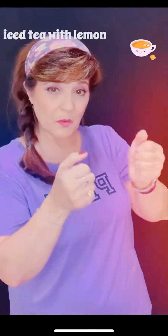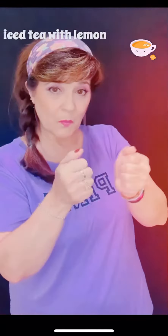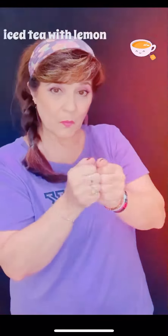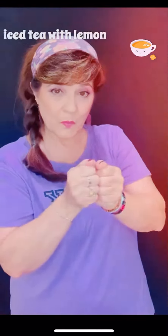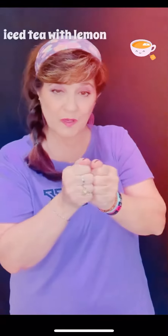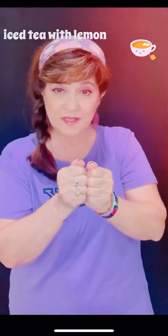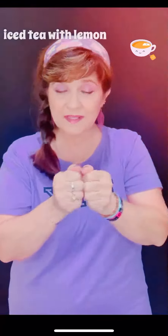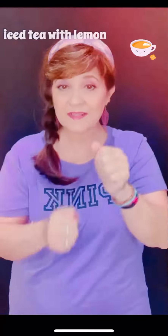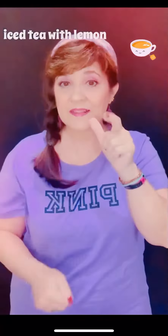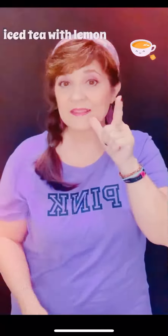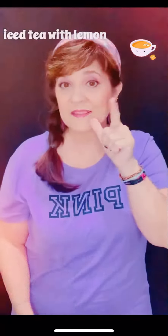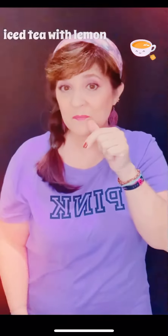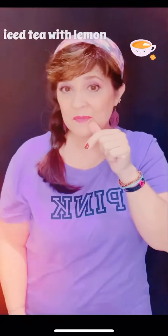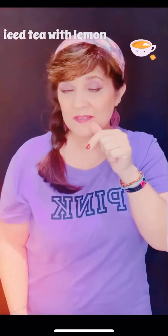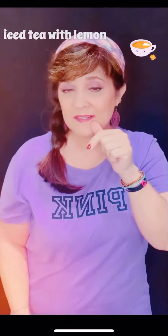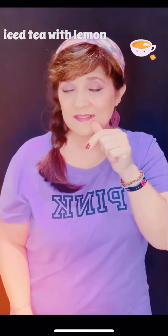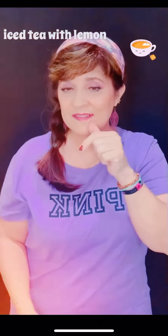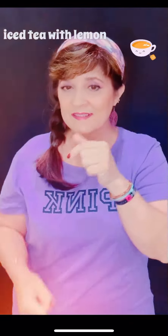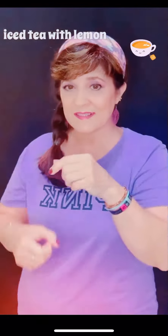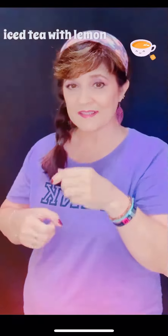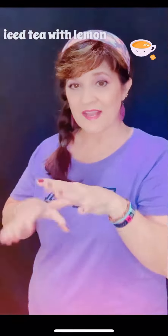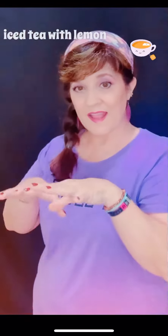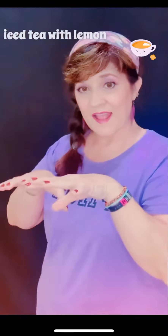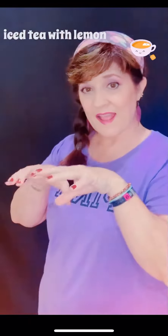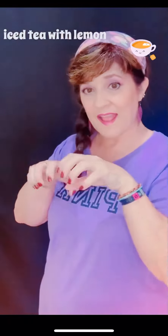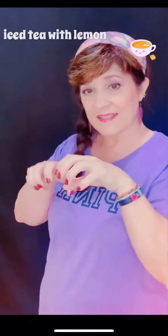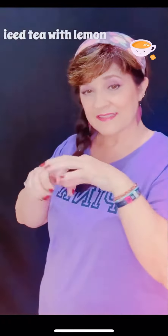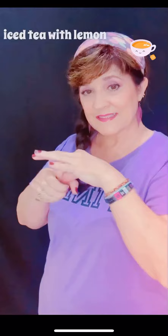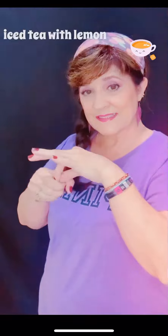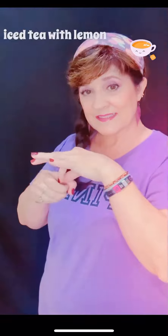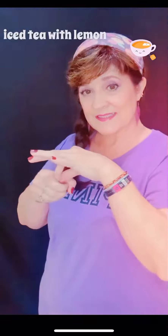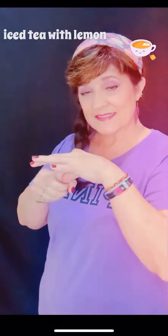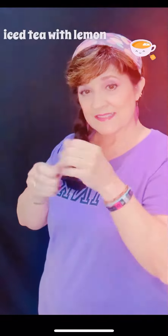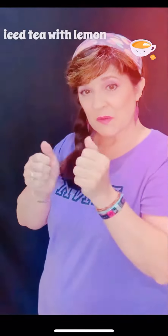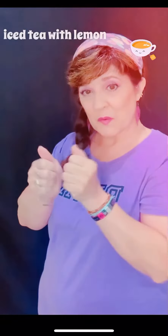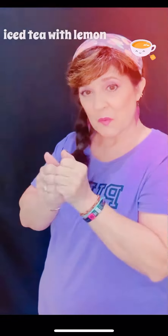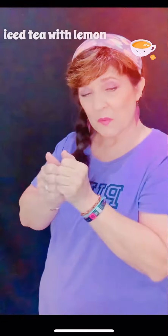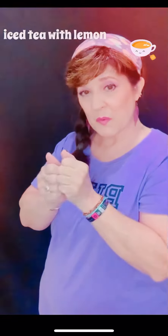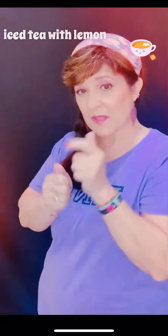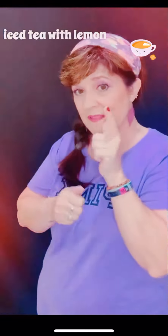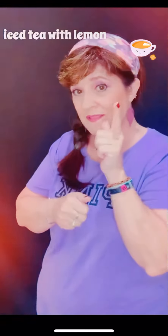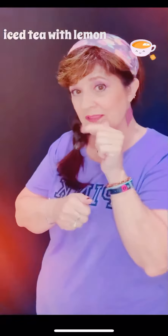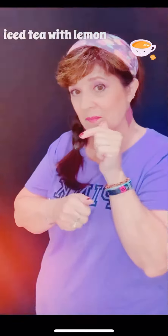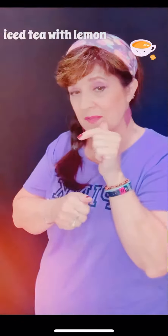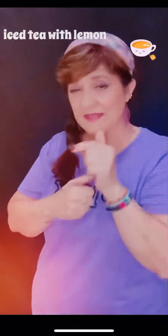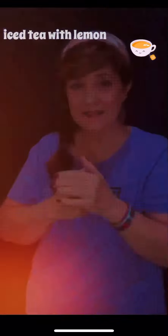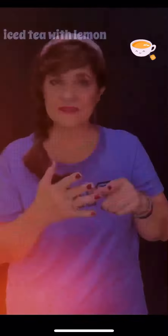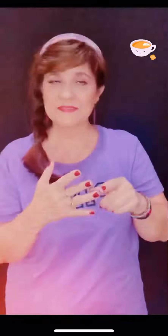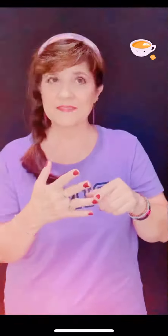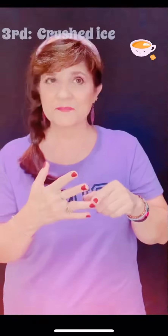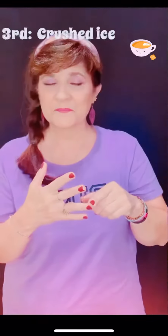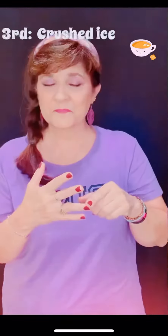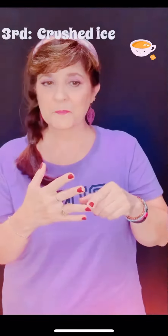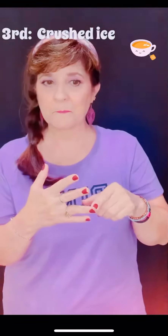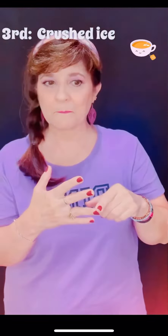side Too moist, just a little smile Oh yeah, now I'm just wasting time to think about your